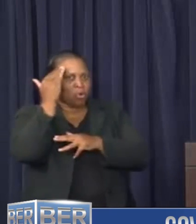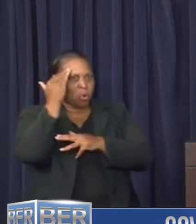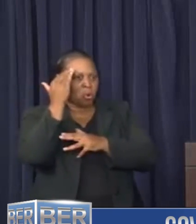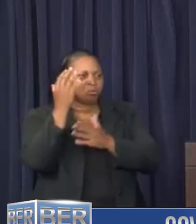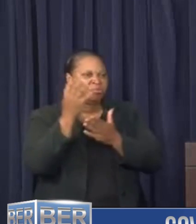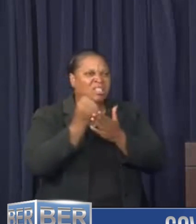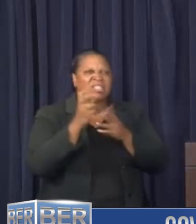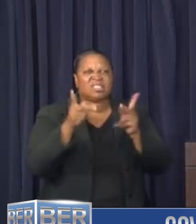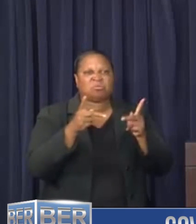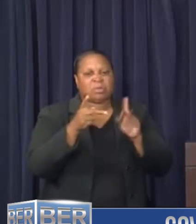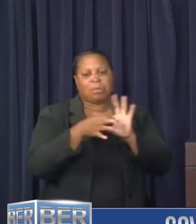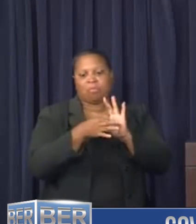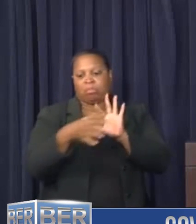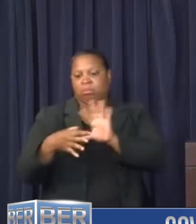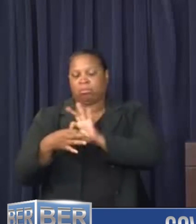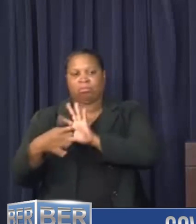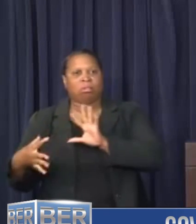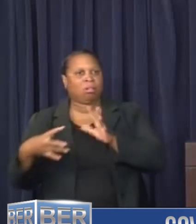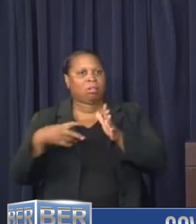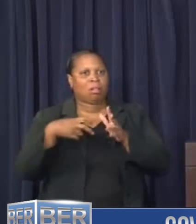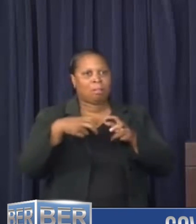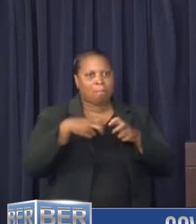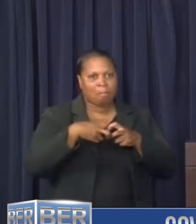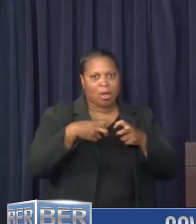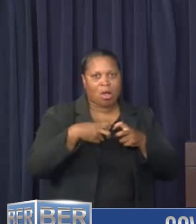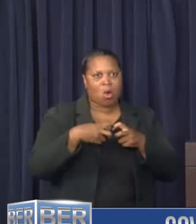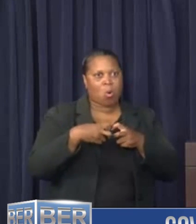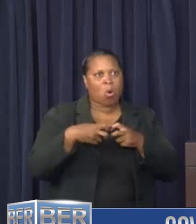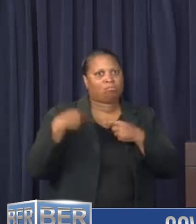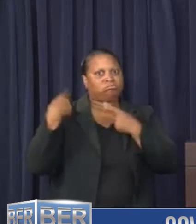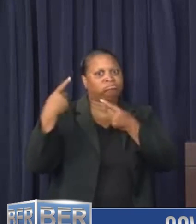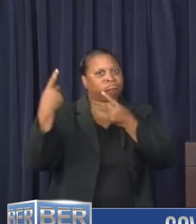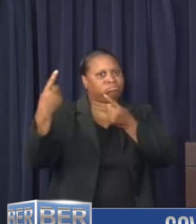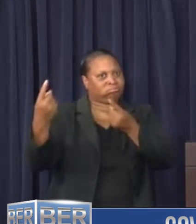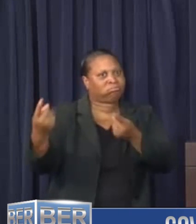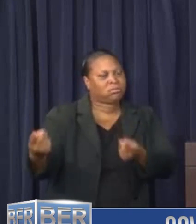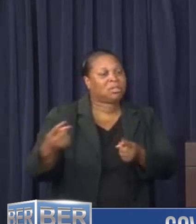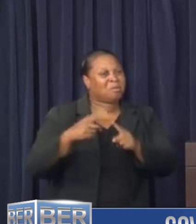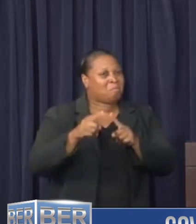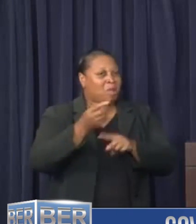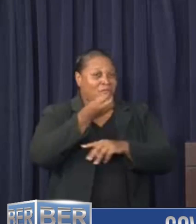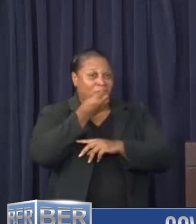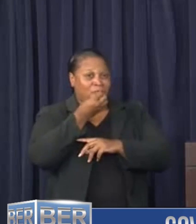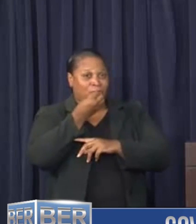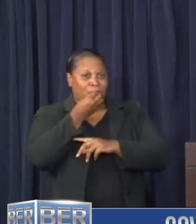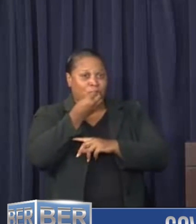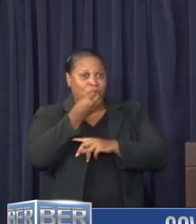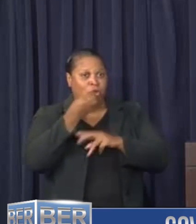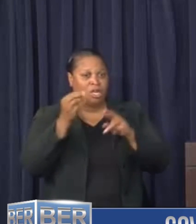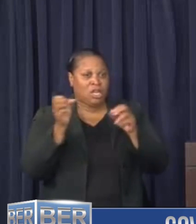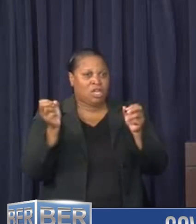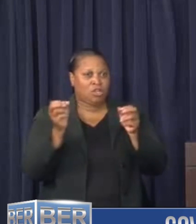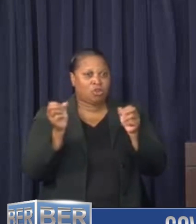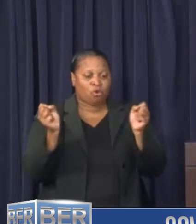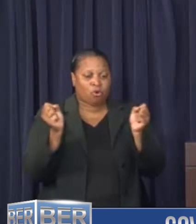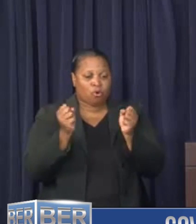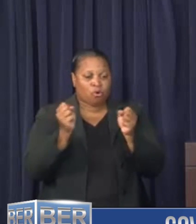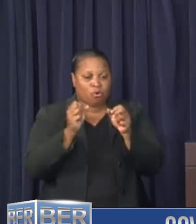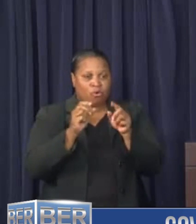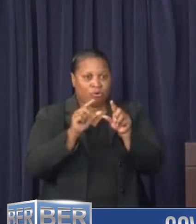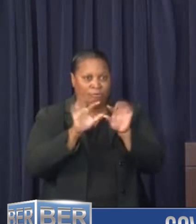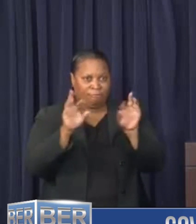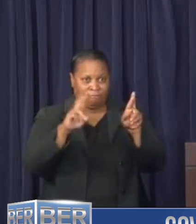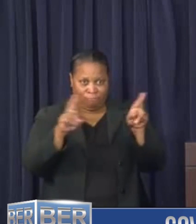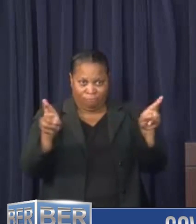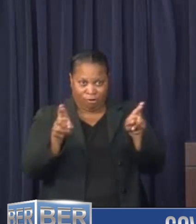been without power for a considerable length of time. If you have any food in your refrigerator or freezer, it is